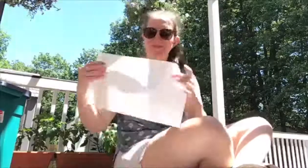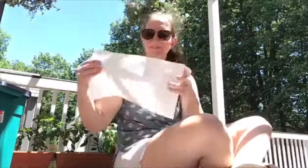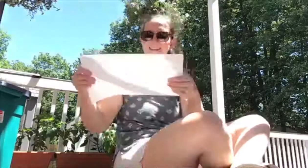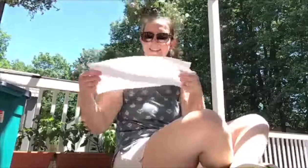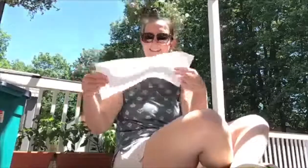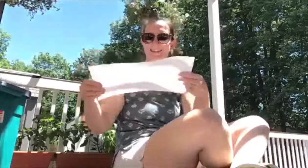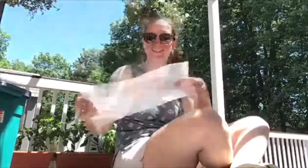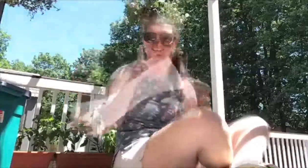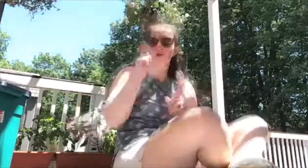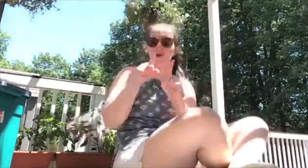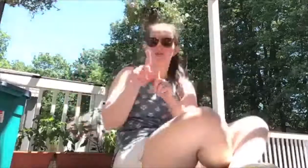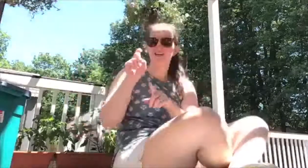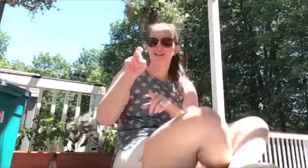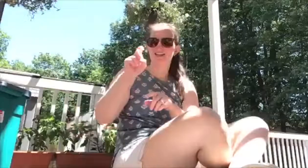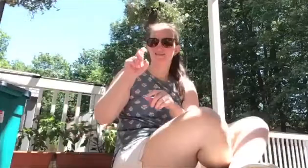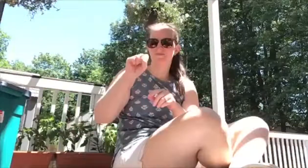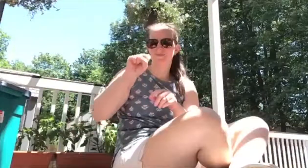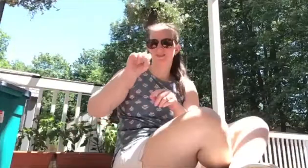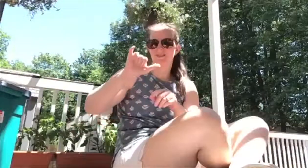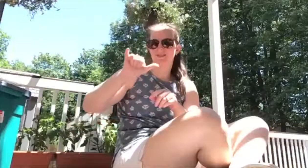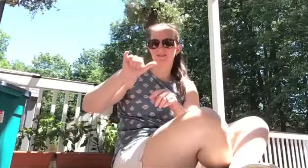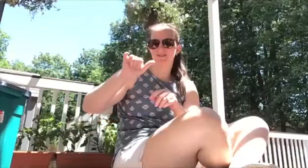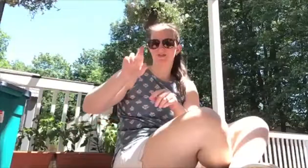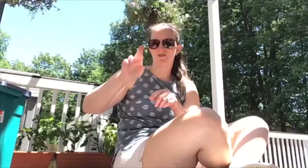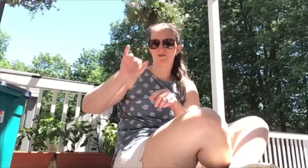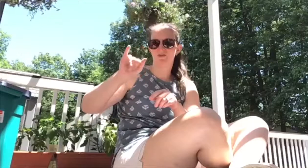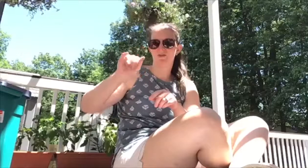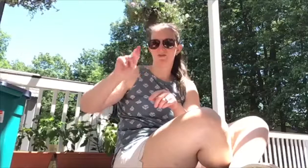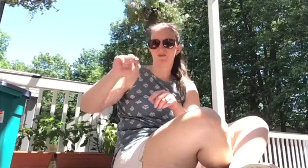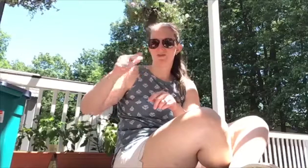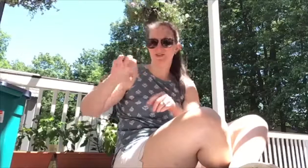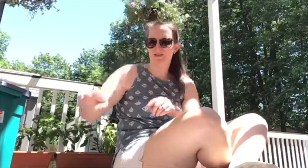also you'll need a syringe